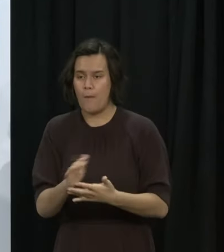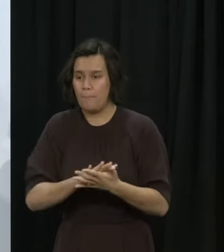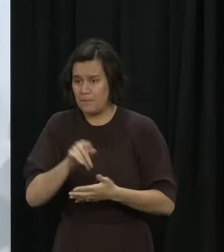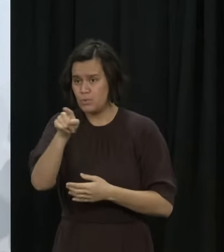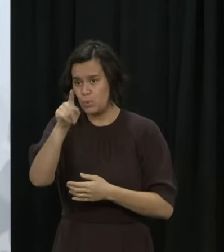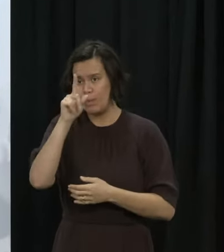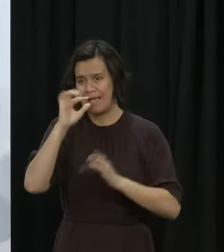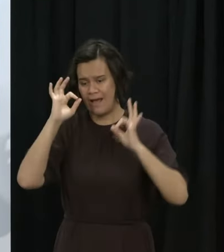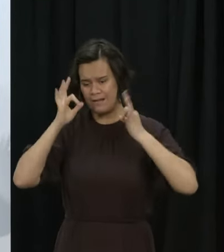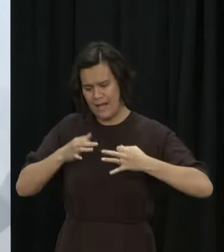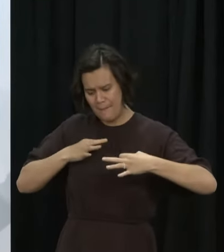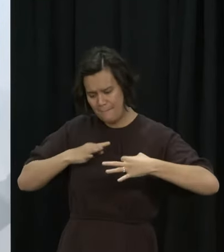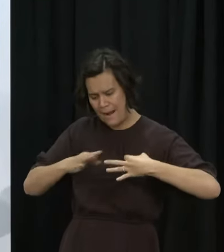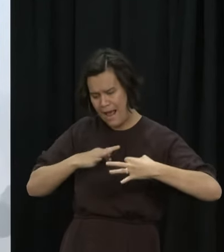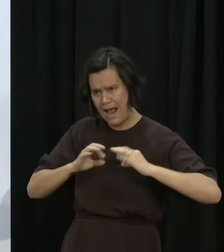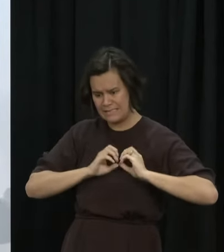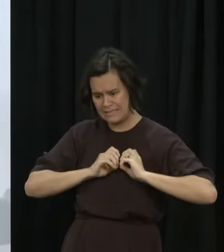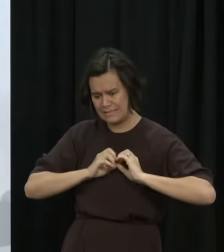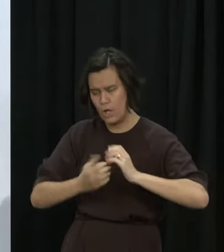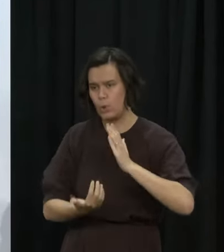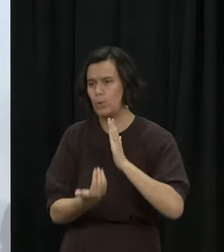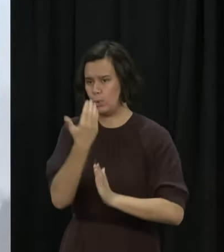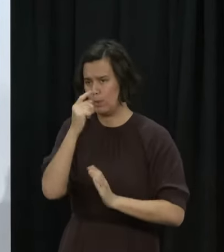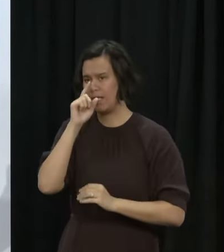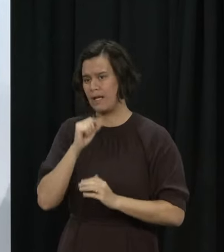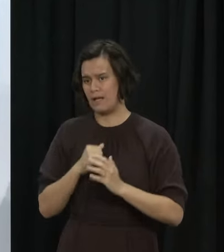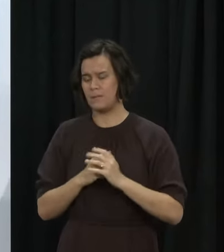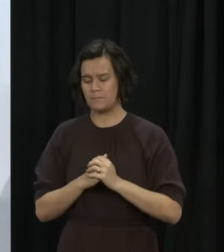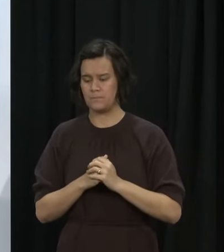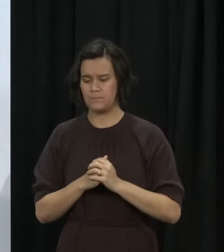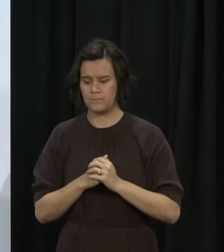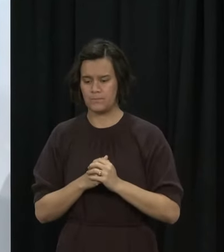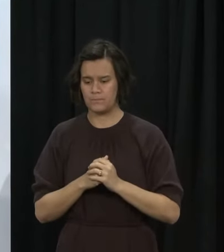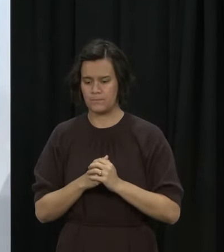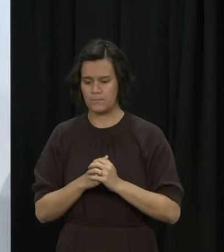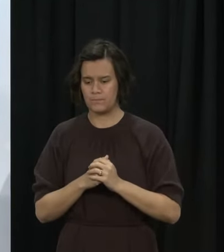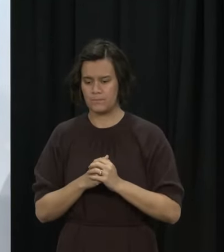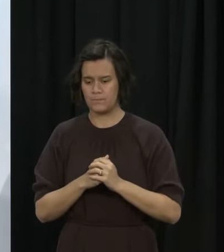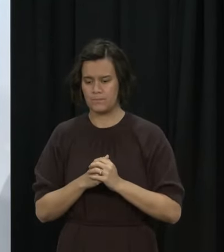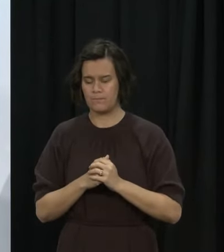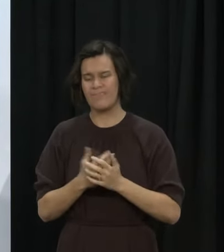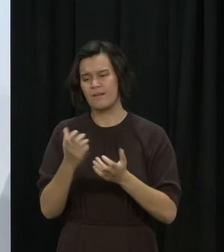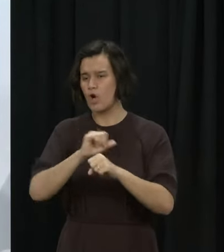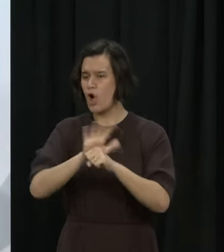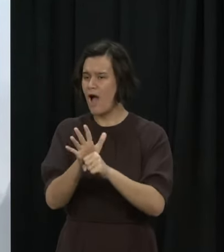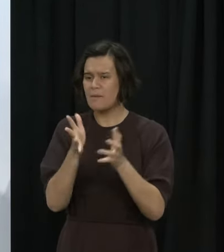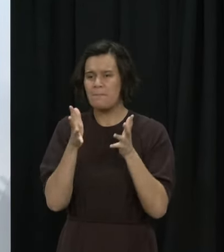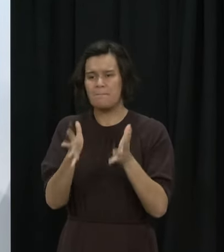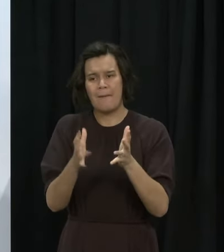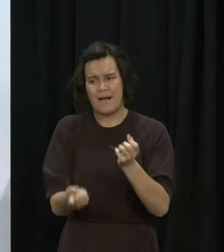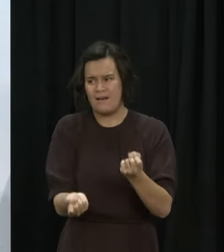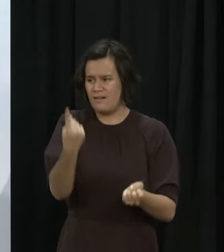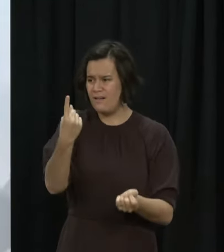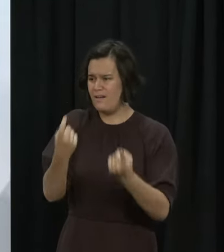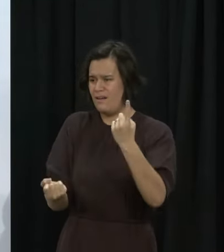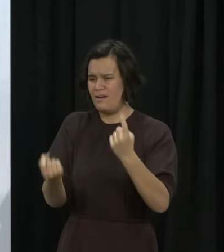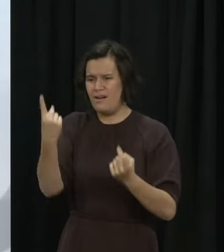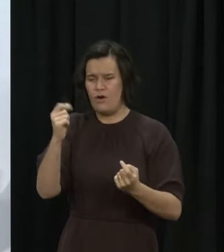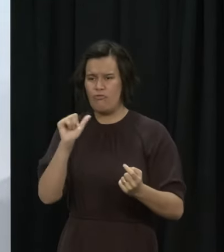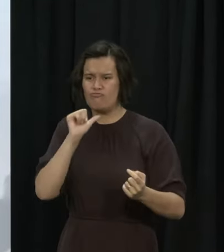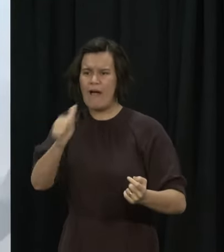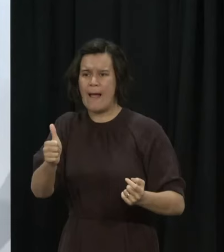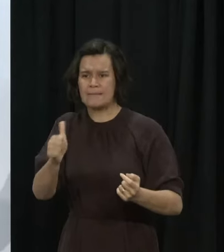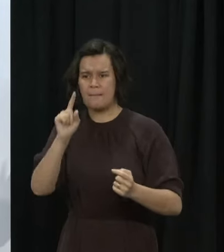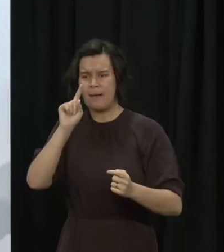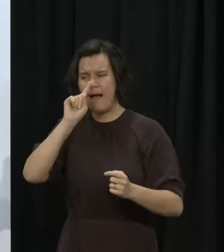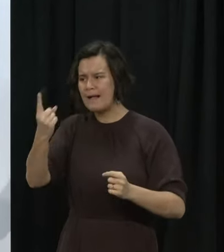As COVID-19 keeps throwing new curveballs in our direction, we have to respond in a way that continues to protect the lives and livelihoods of